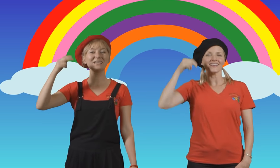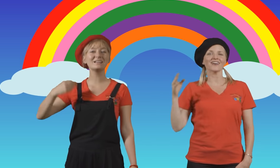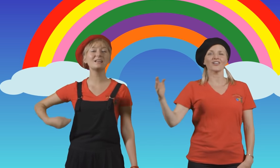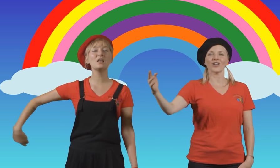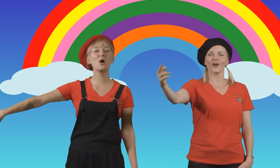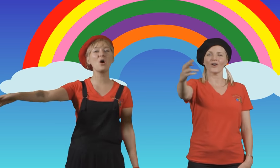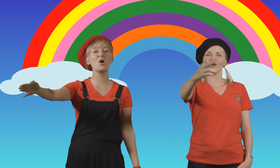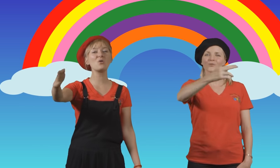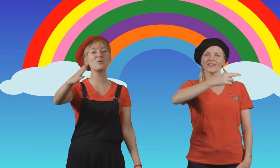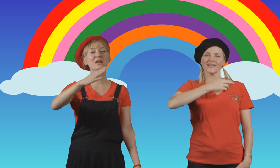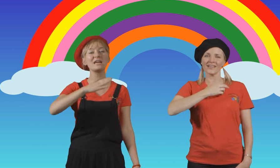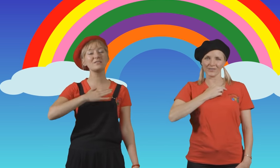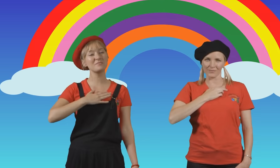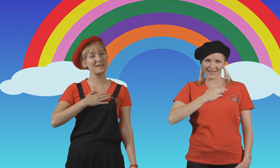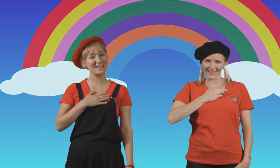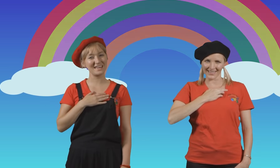along with me.